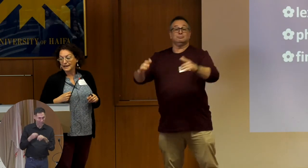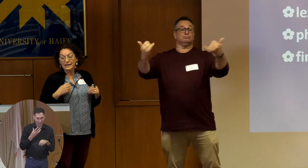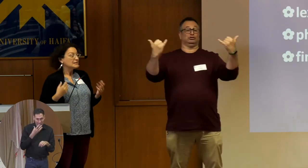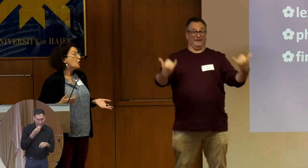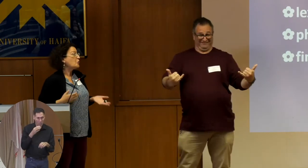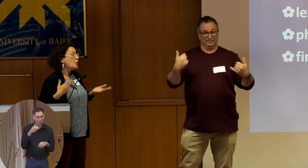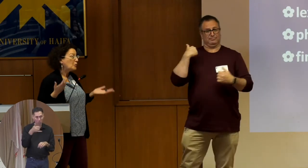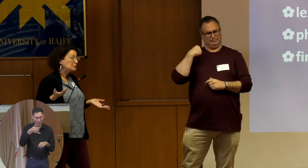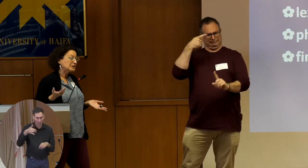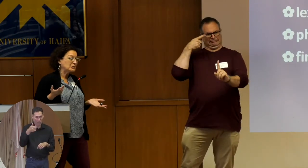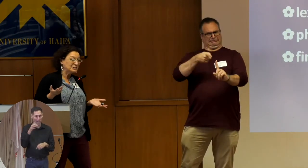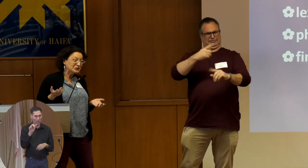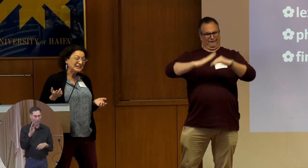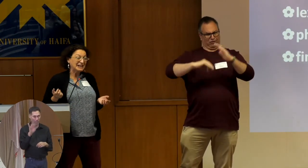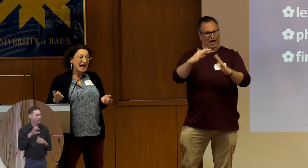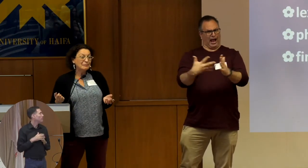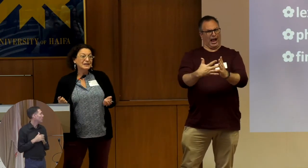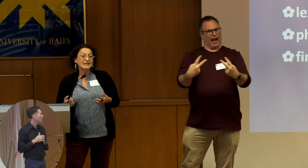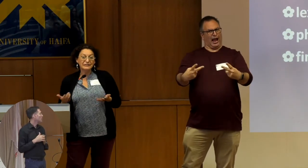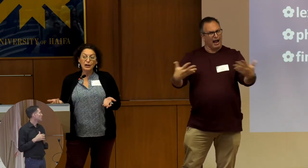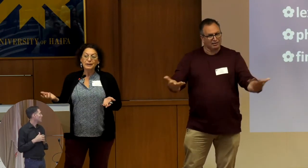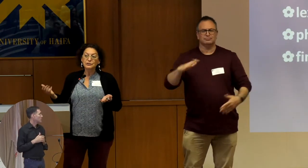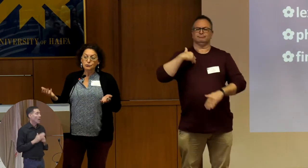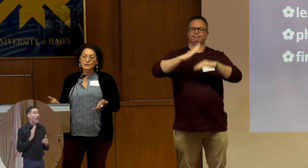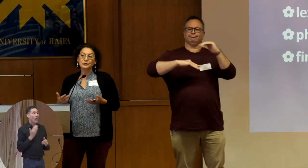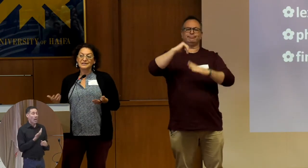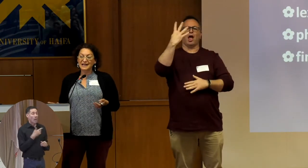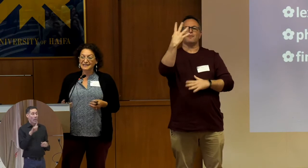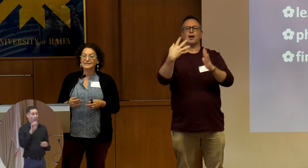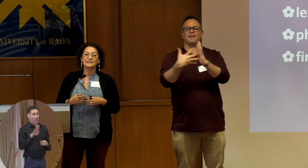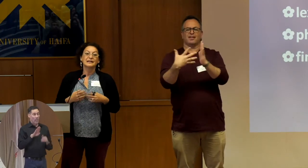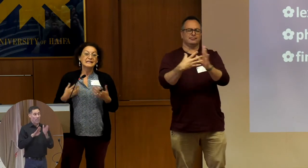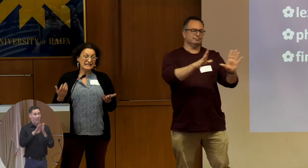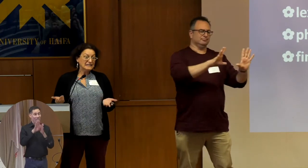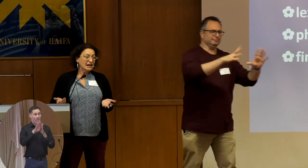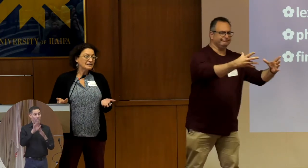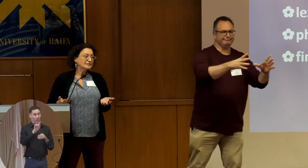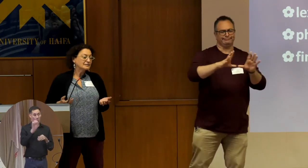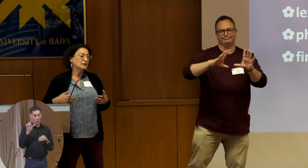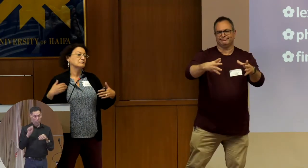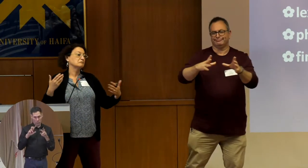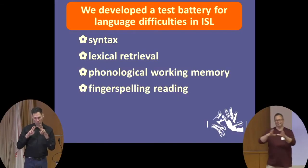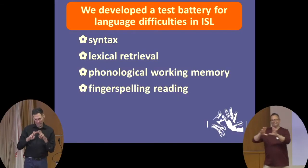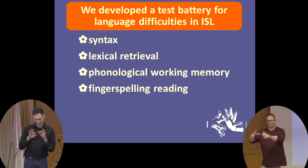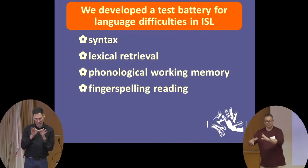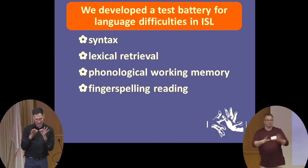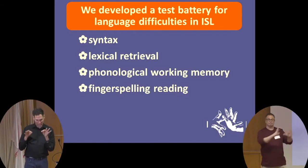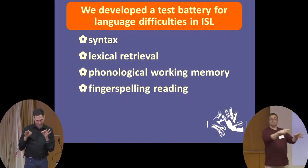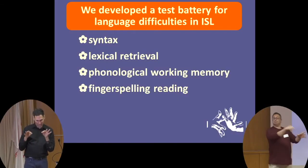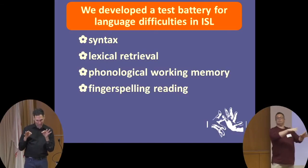So, what we are doing in our lab is developing tools to assess syntax, word order and sentence